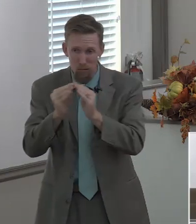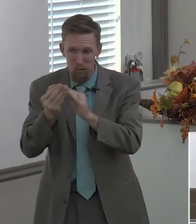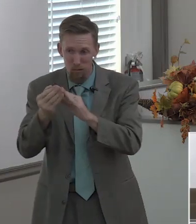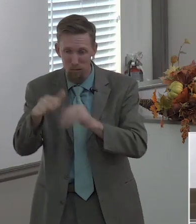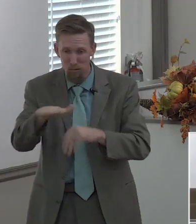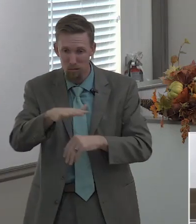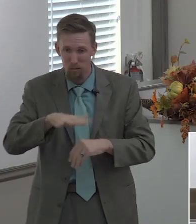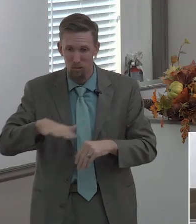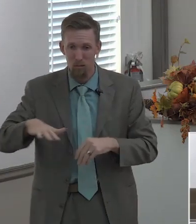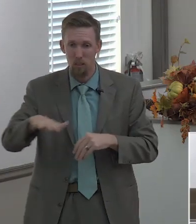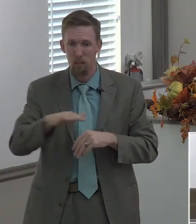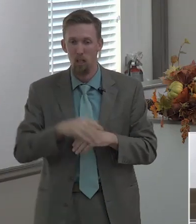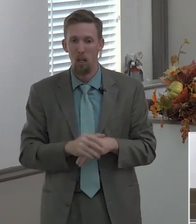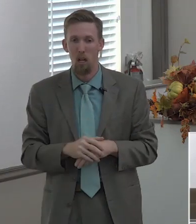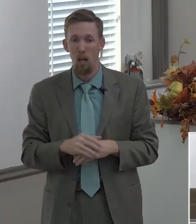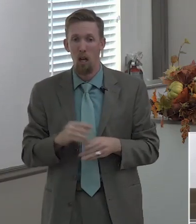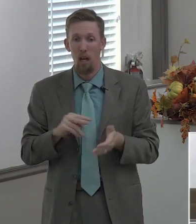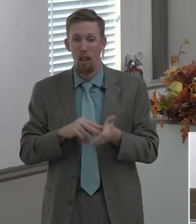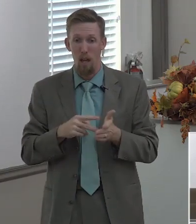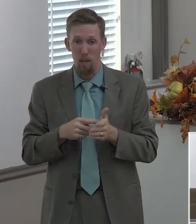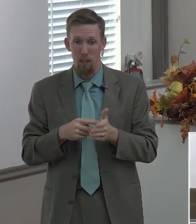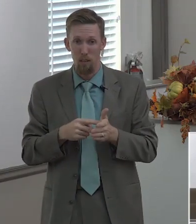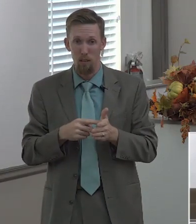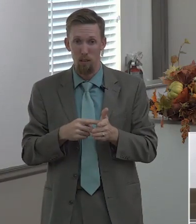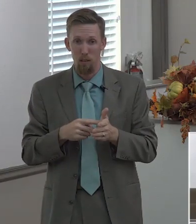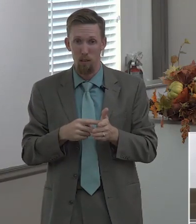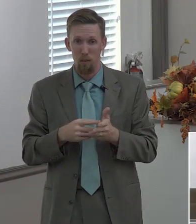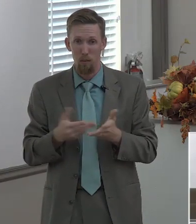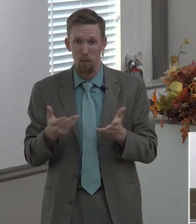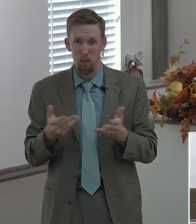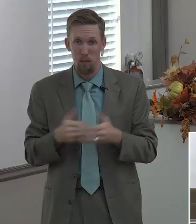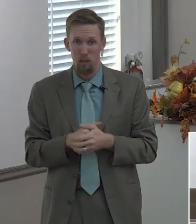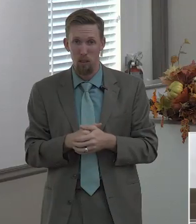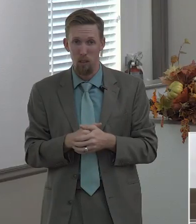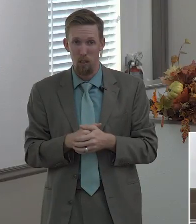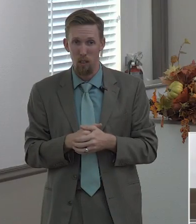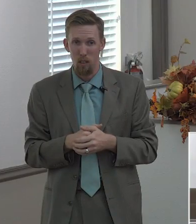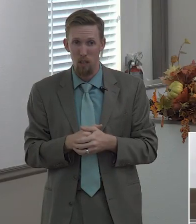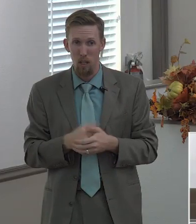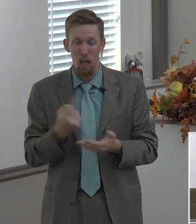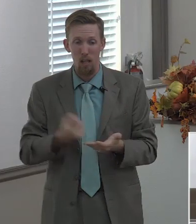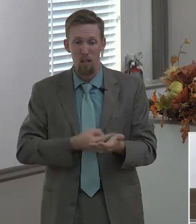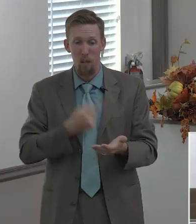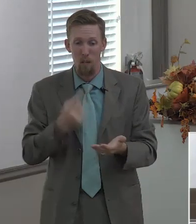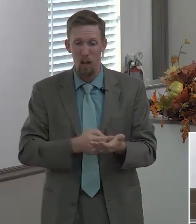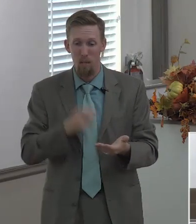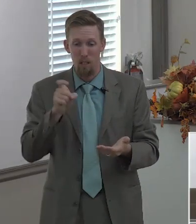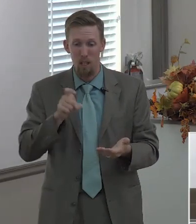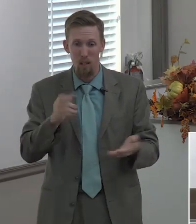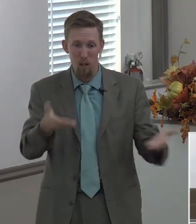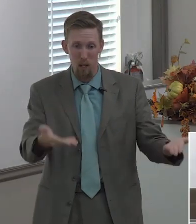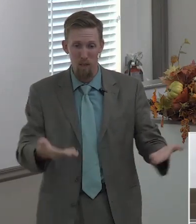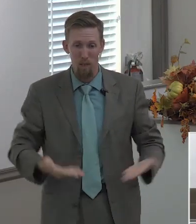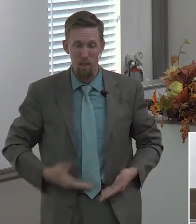and what that entails is that somebody has to open up their house and say hey you can come stay with us